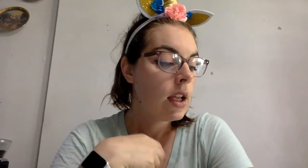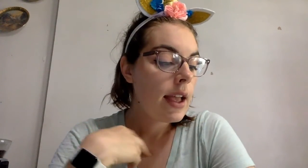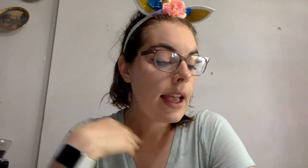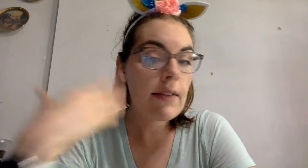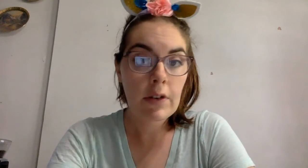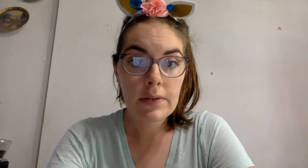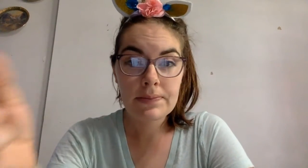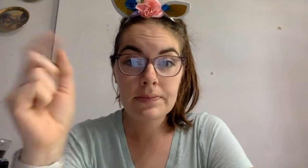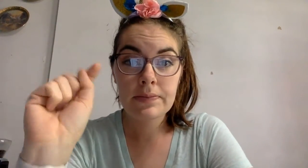Ever.